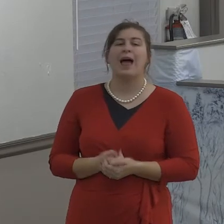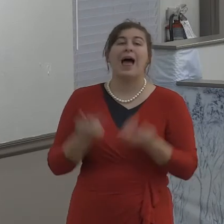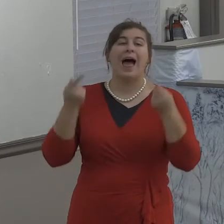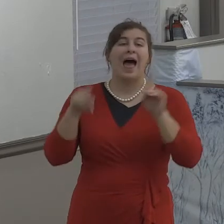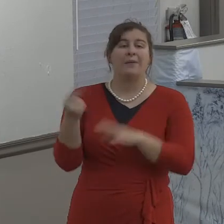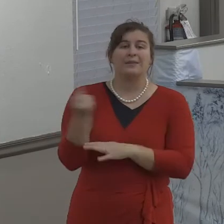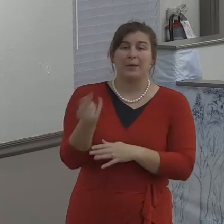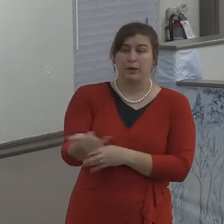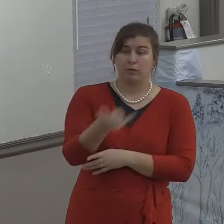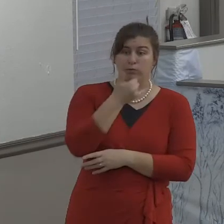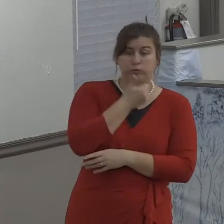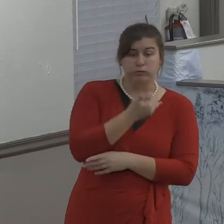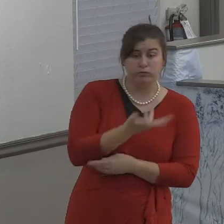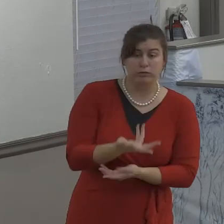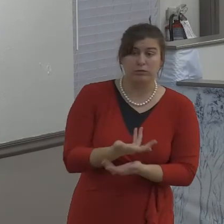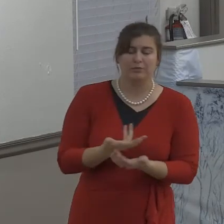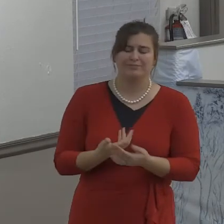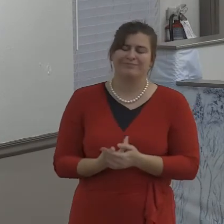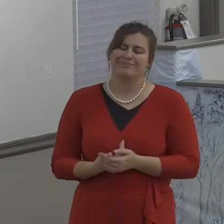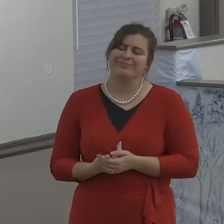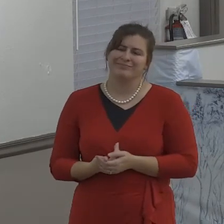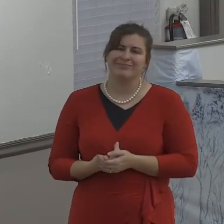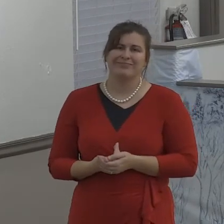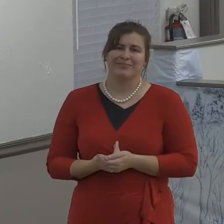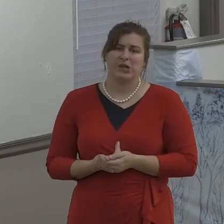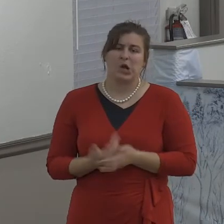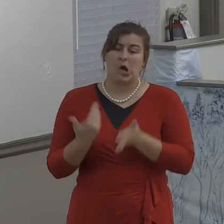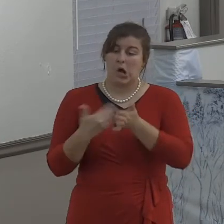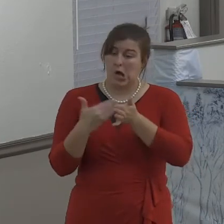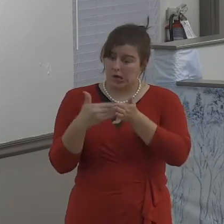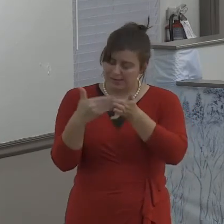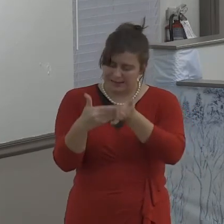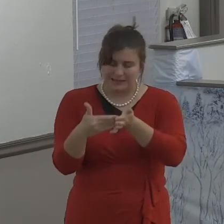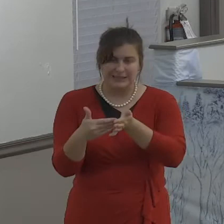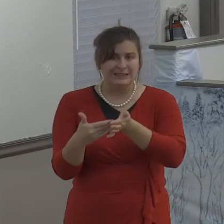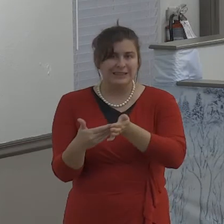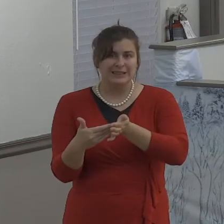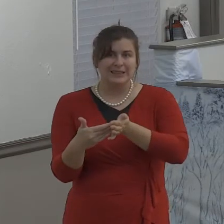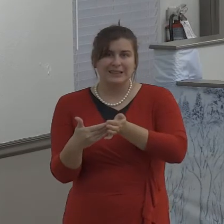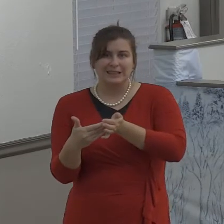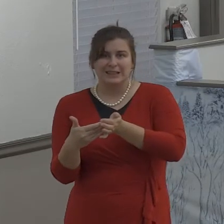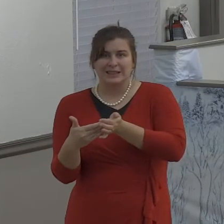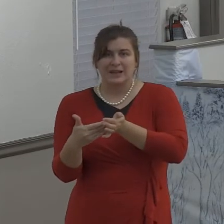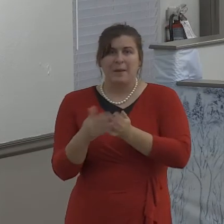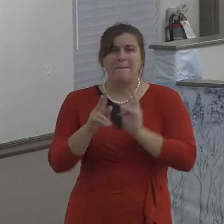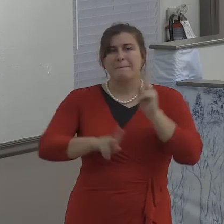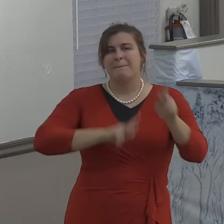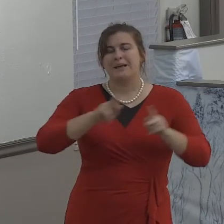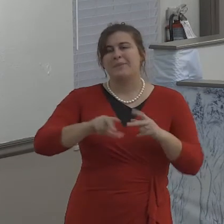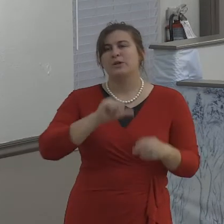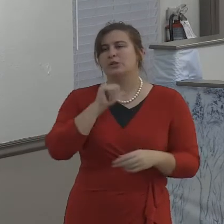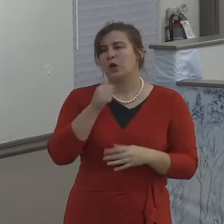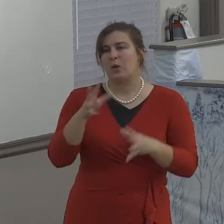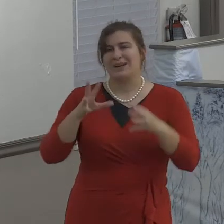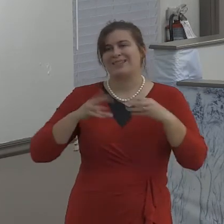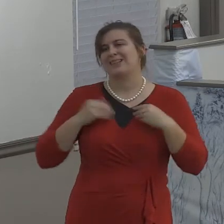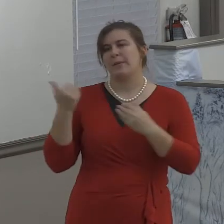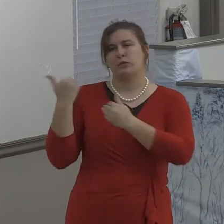What I mean by that is pride is the root of so many other sins in people's lives.